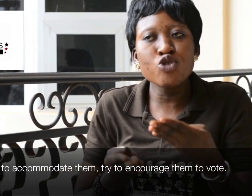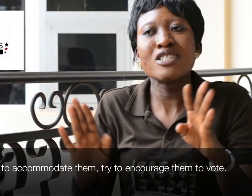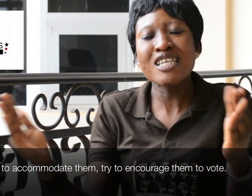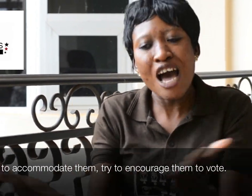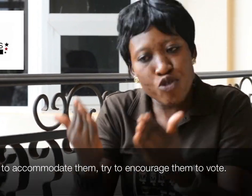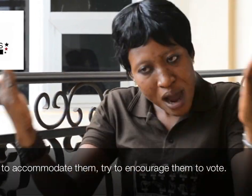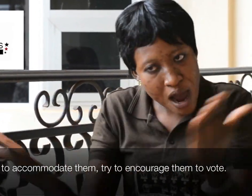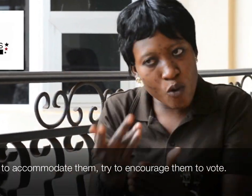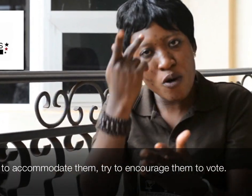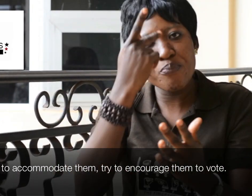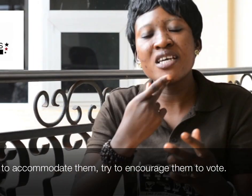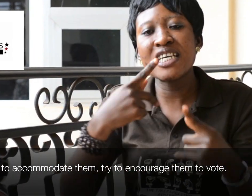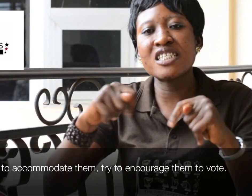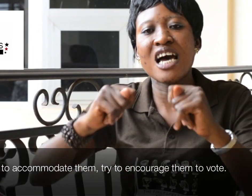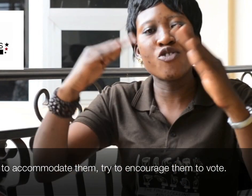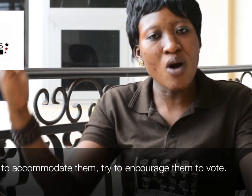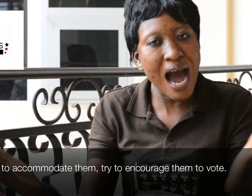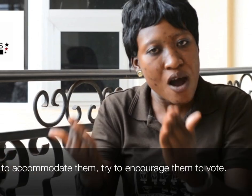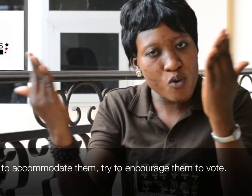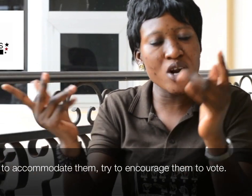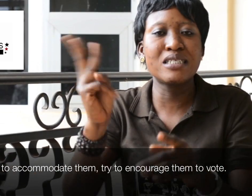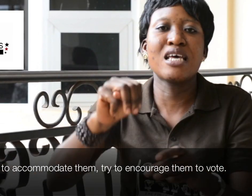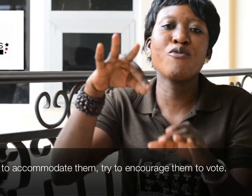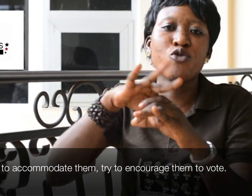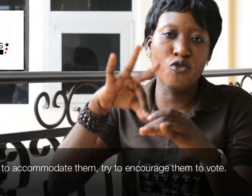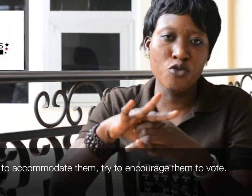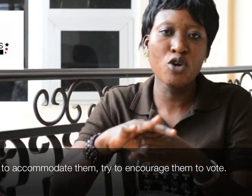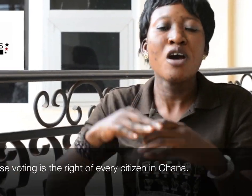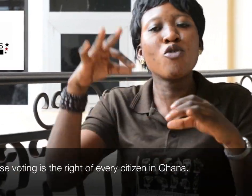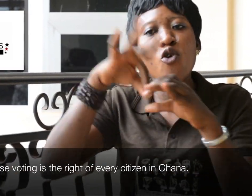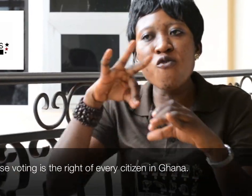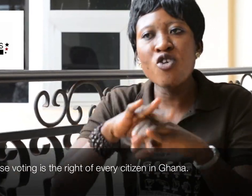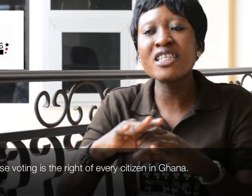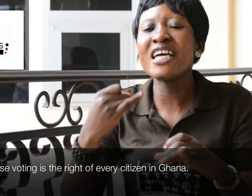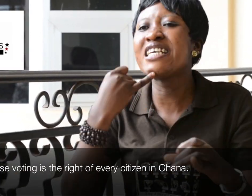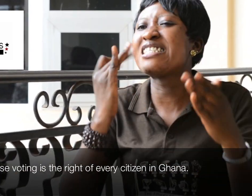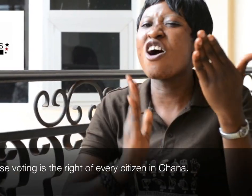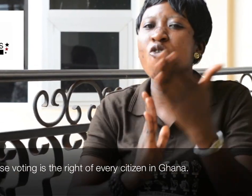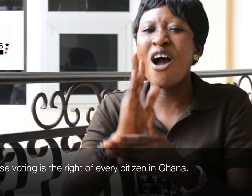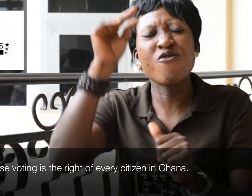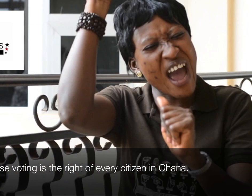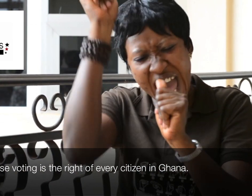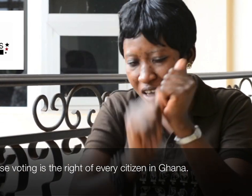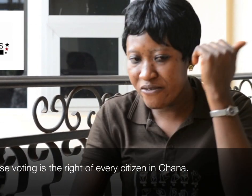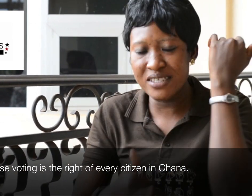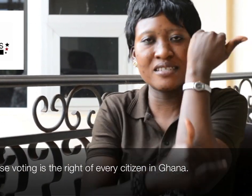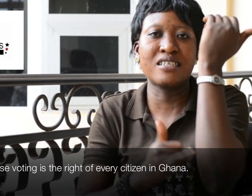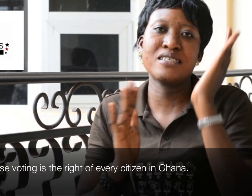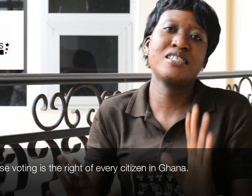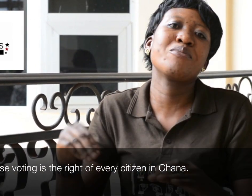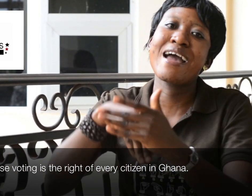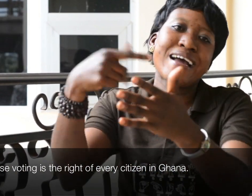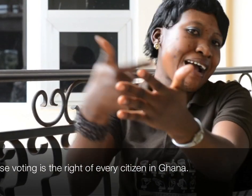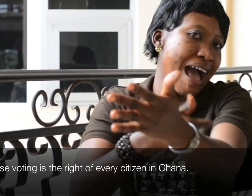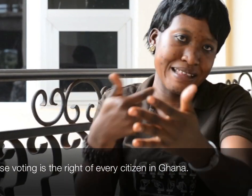should try to acquire opinions, try to acquire them to vote. Because voting is their way for every citizen and Ghana.